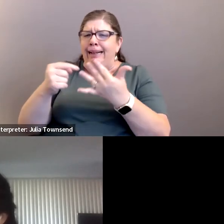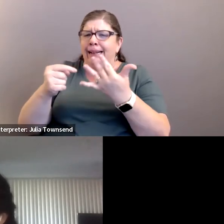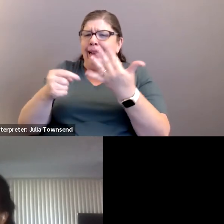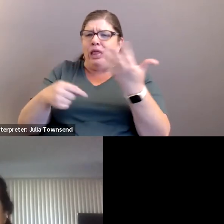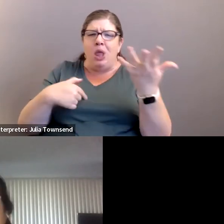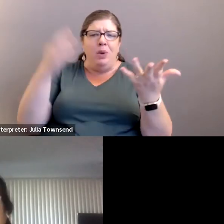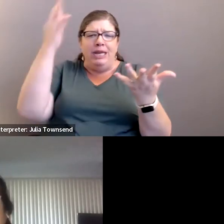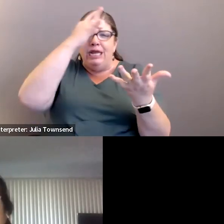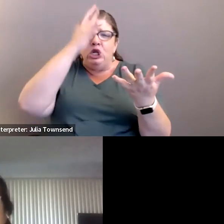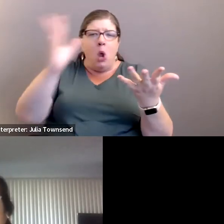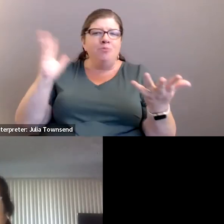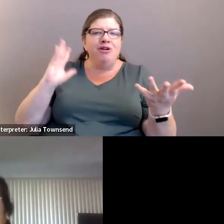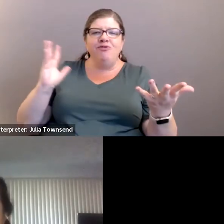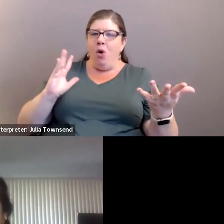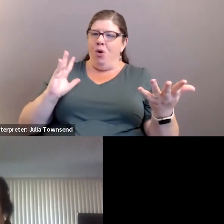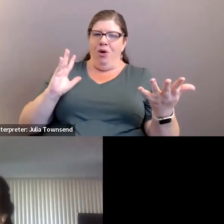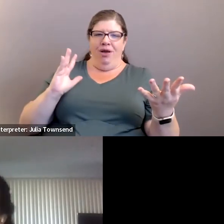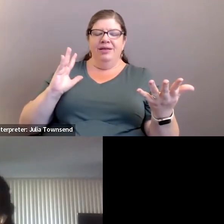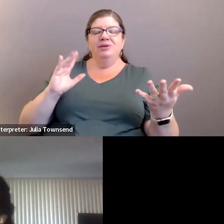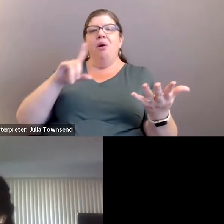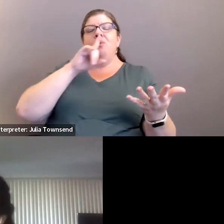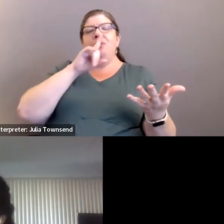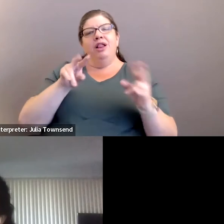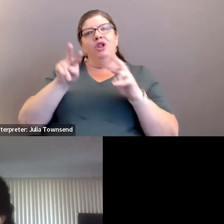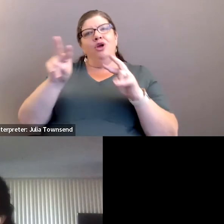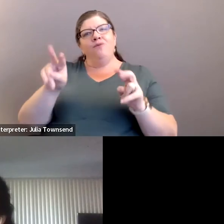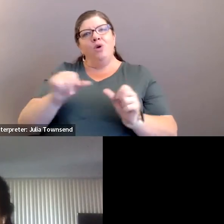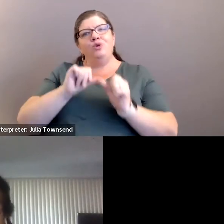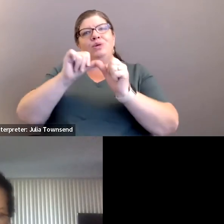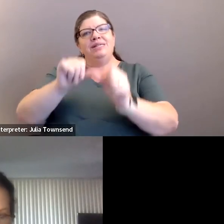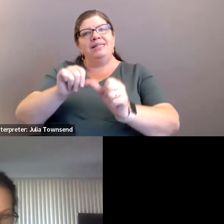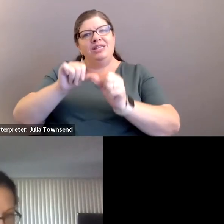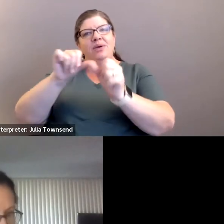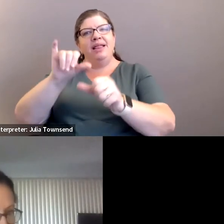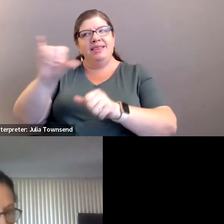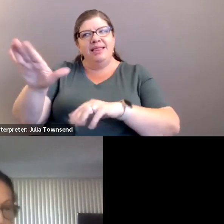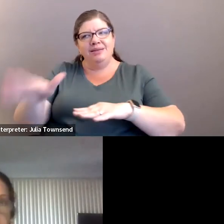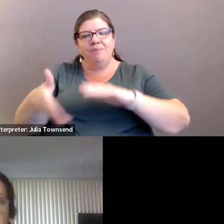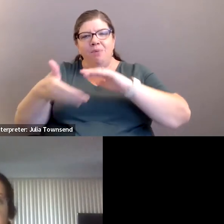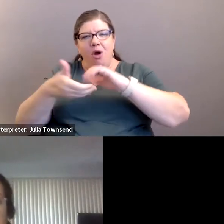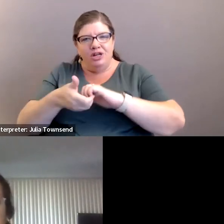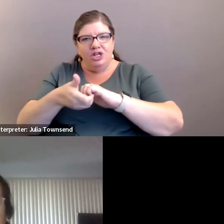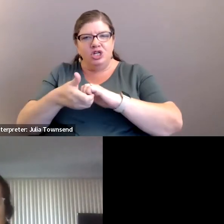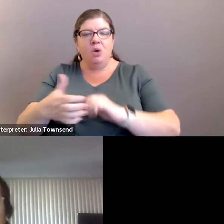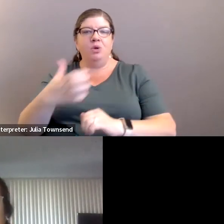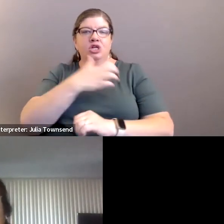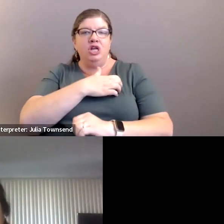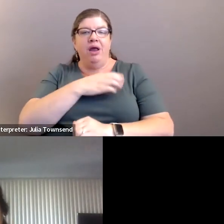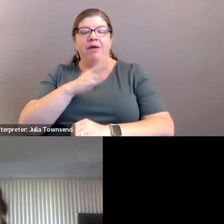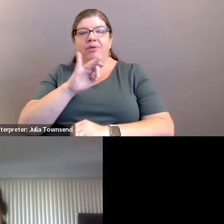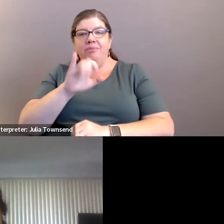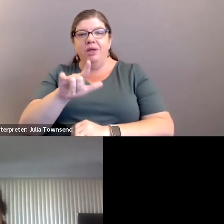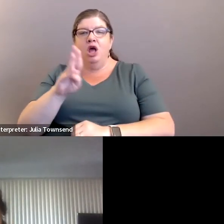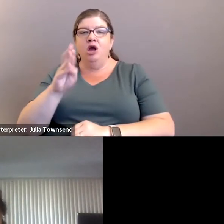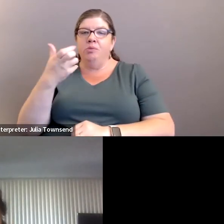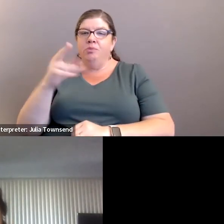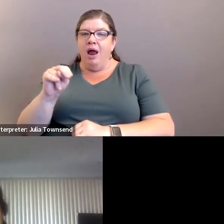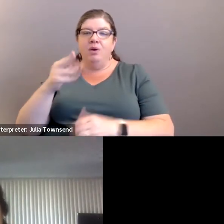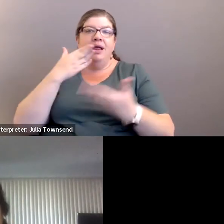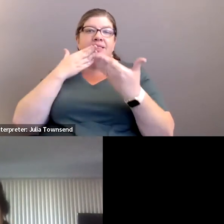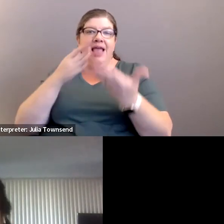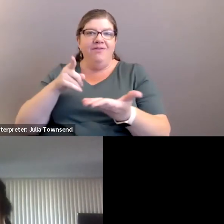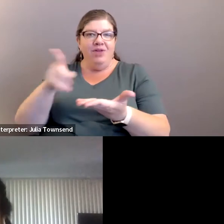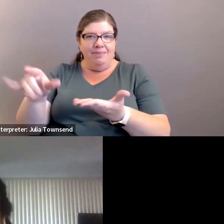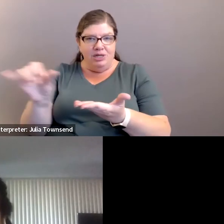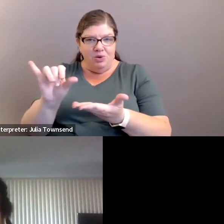that we didn't know before so we look forward to continuing this partnership with a sheriff Bill Brown a big thank you for to